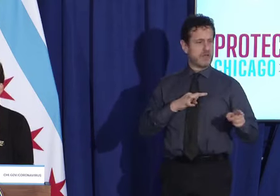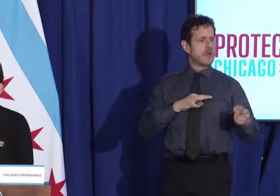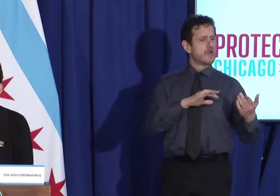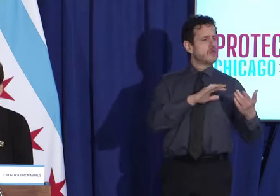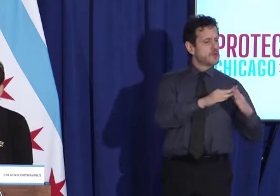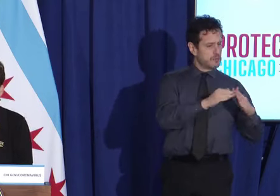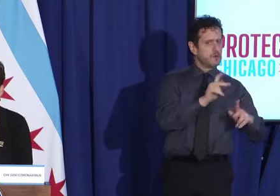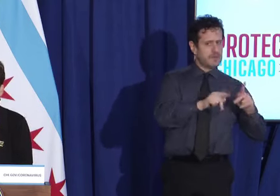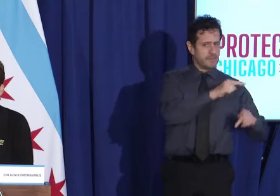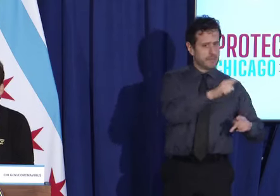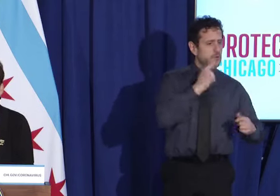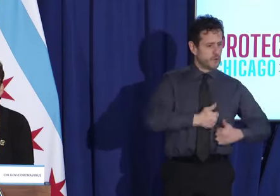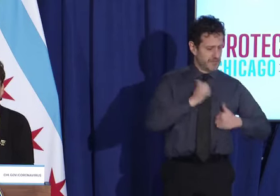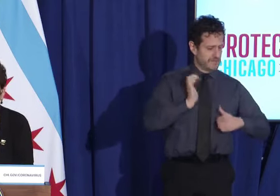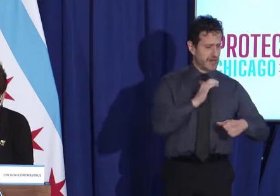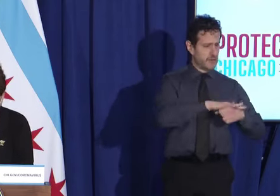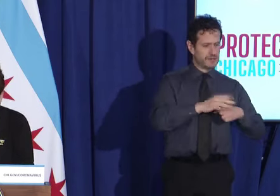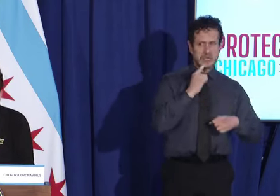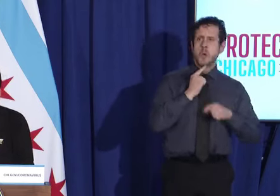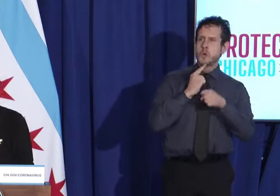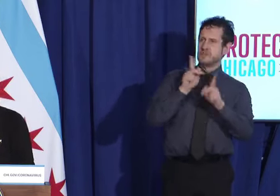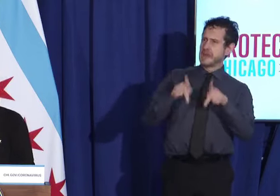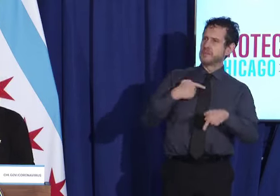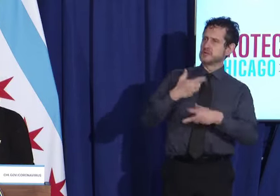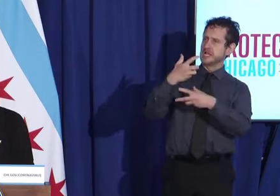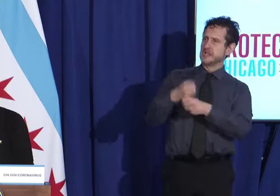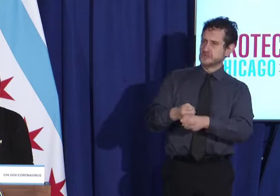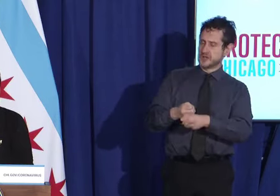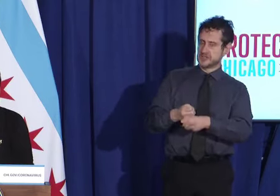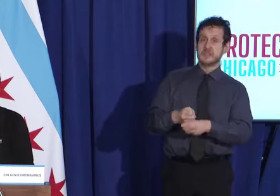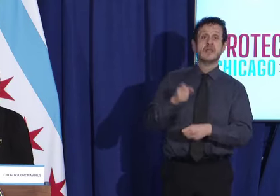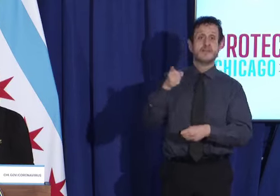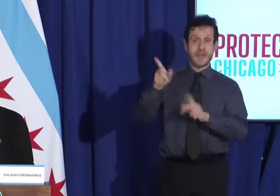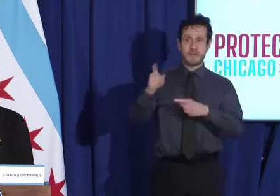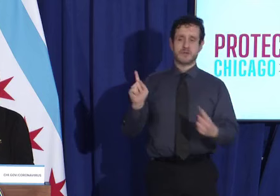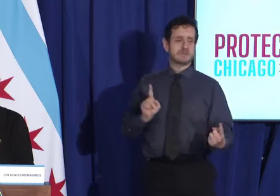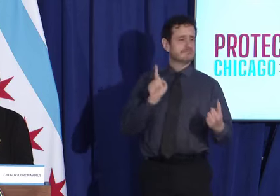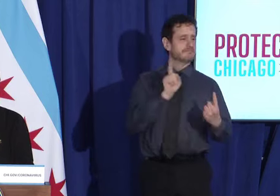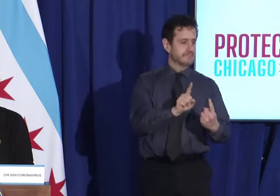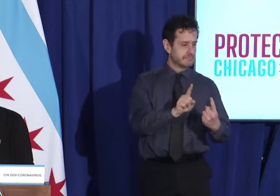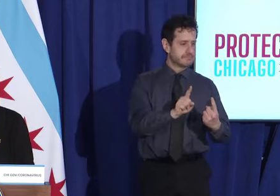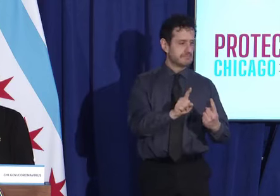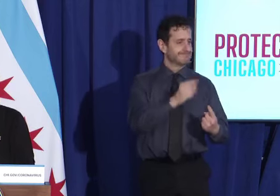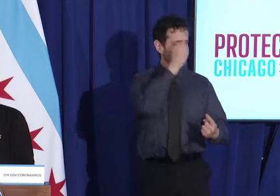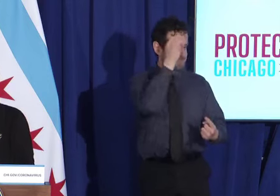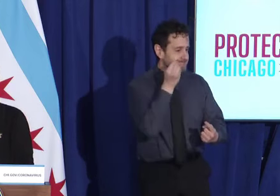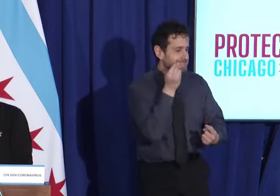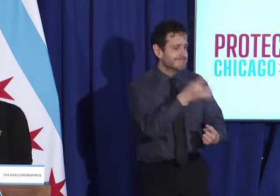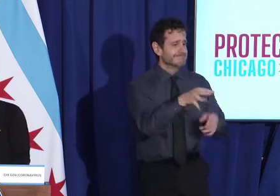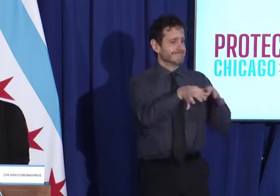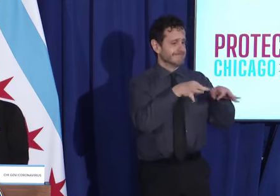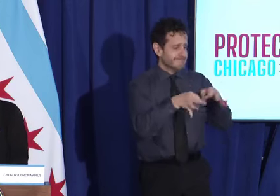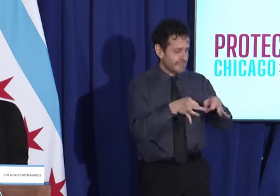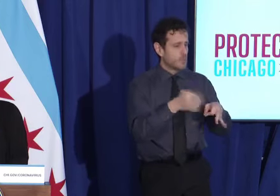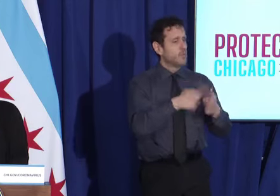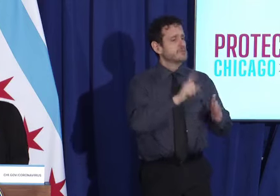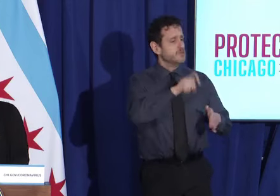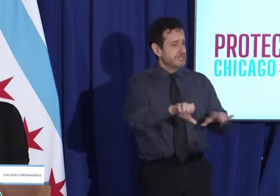of the community are able to take this message to the community about